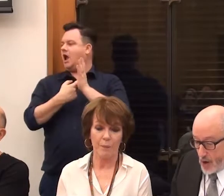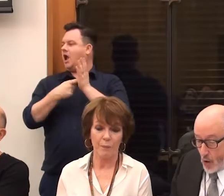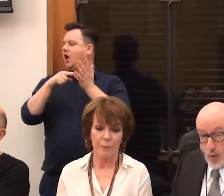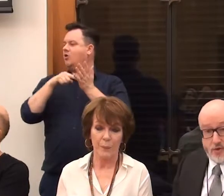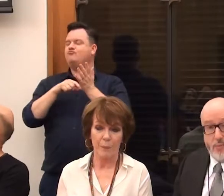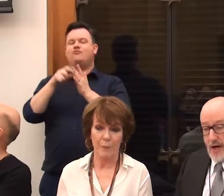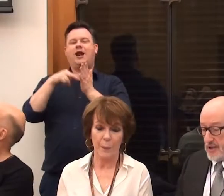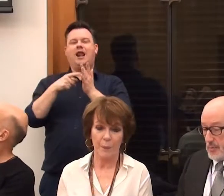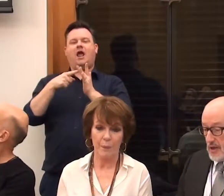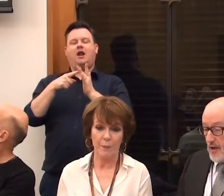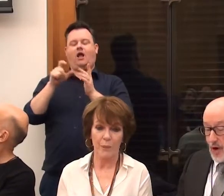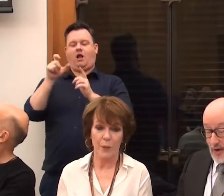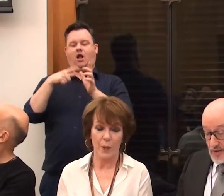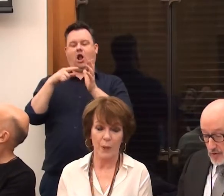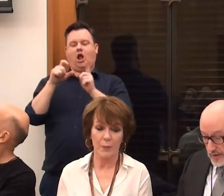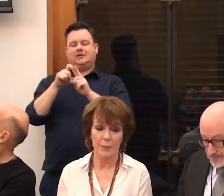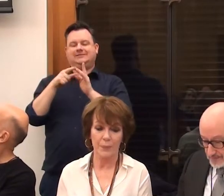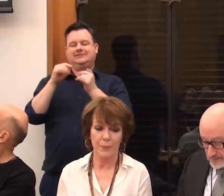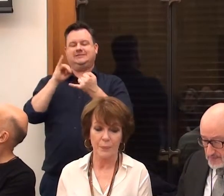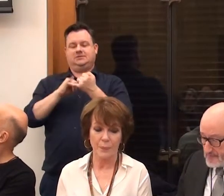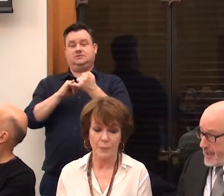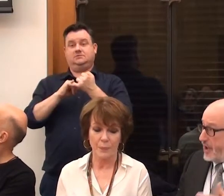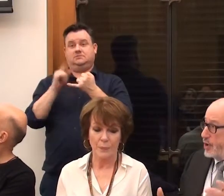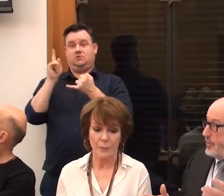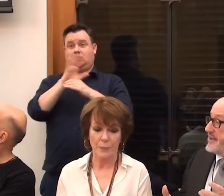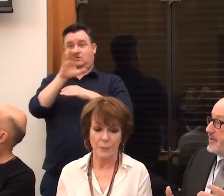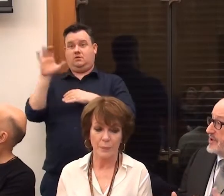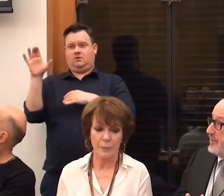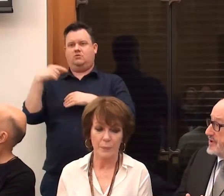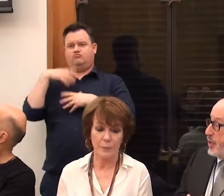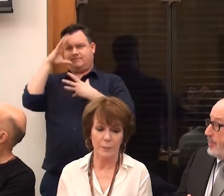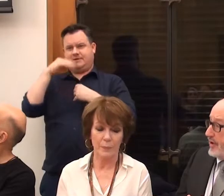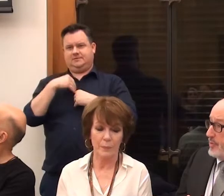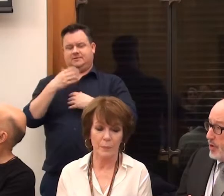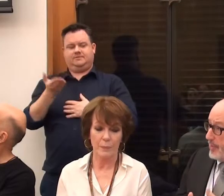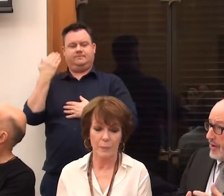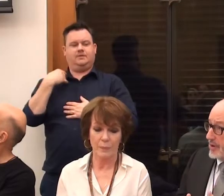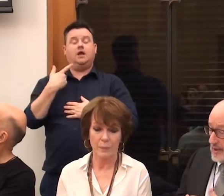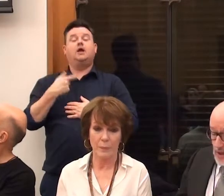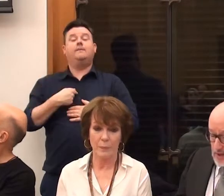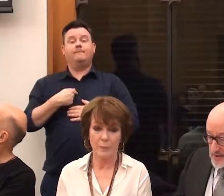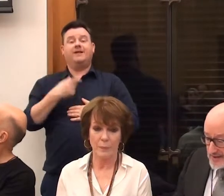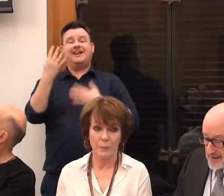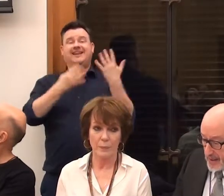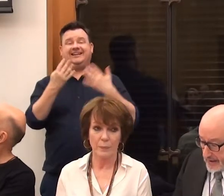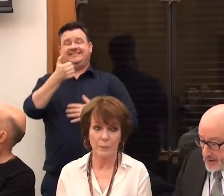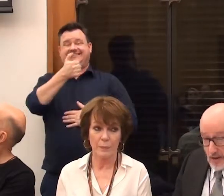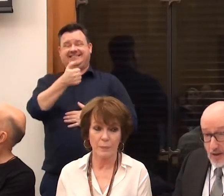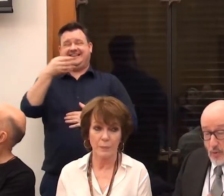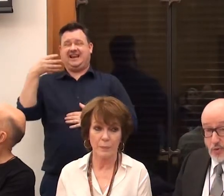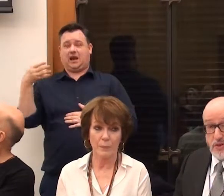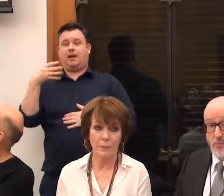always reminds me of art history. Humanity was able to put a man on the moon, apparently, in 1969,